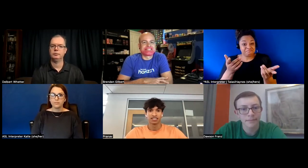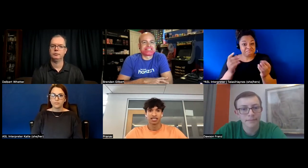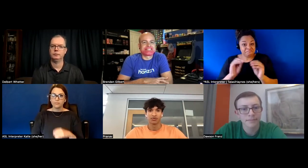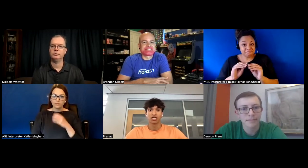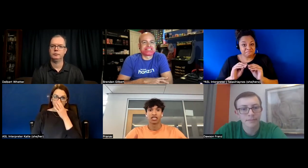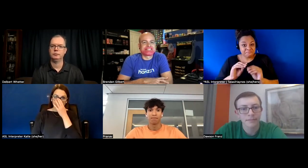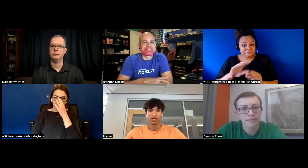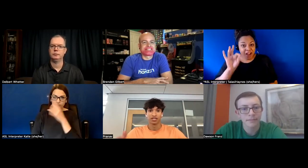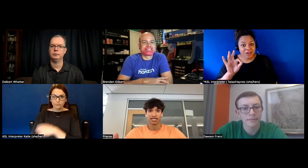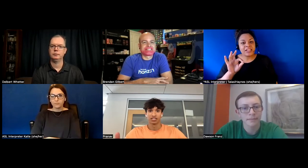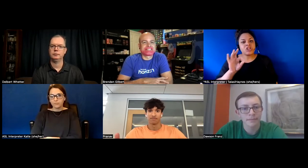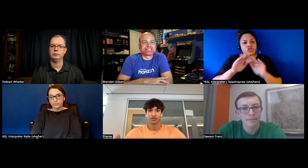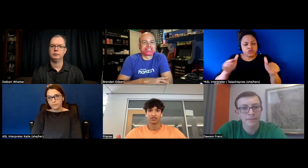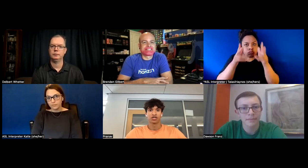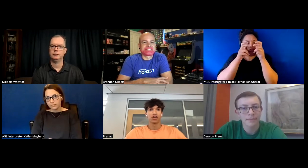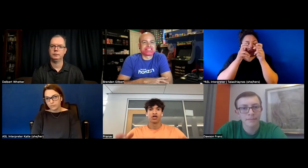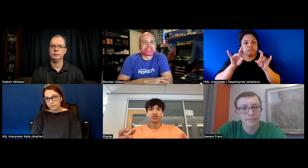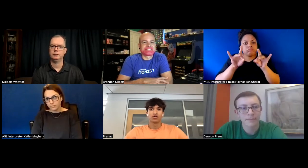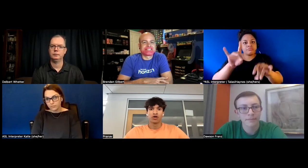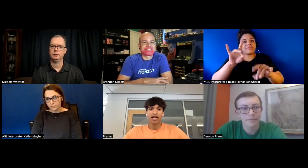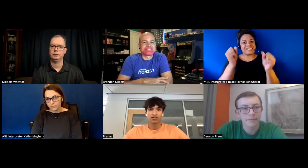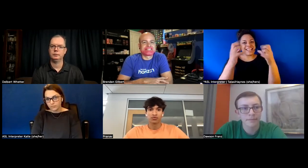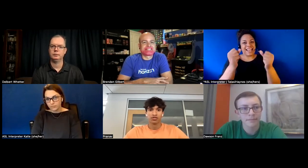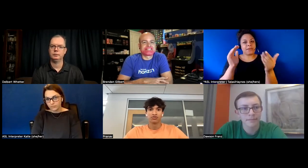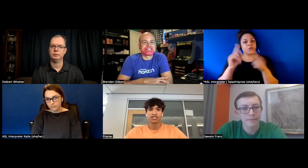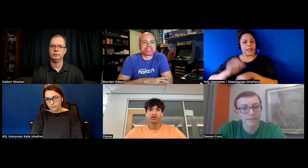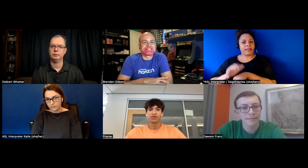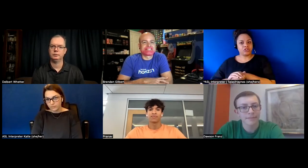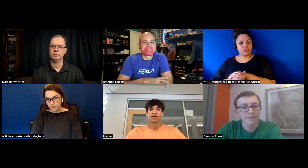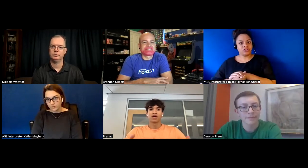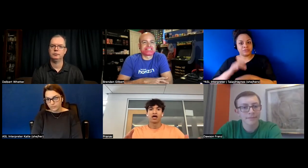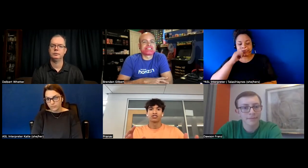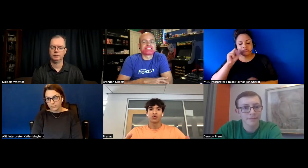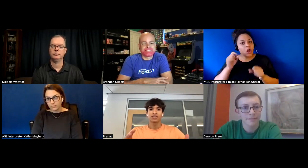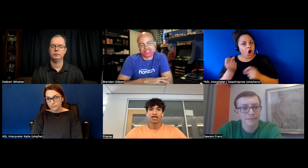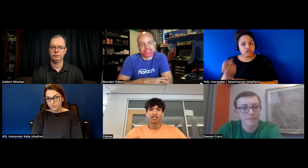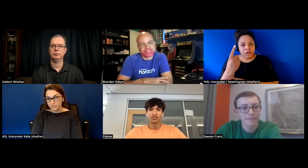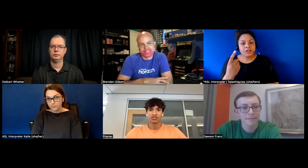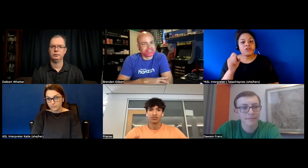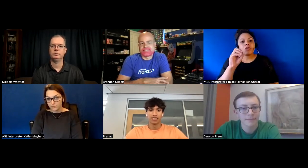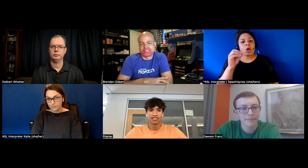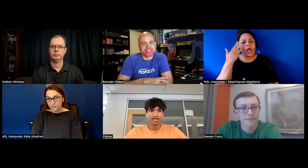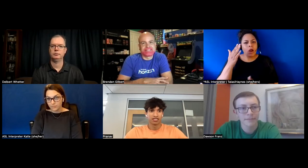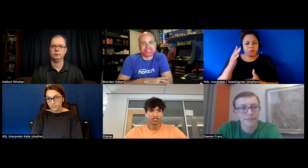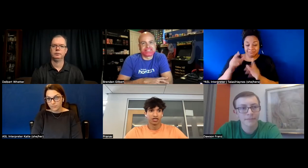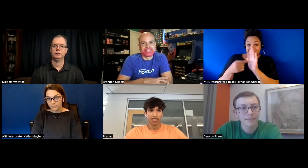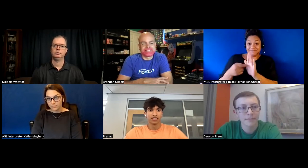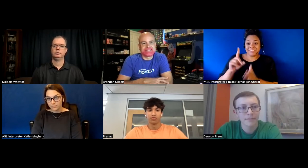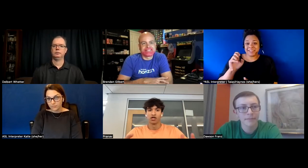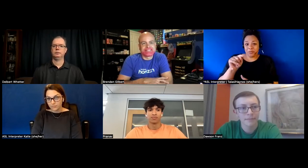sign language a lot better than english at first so adding on to what you said delbert showing sign language to kids at such a young age would help